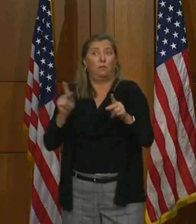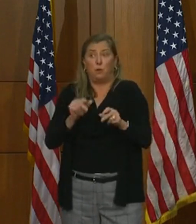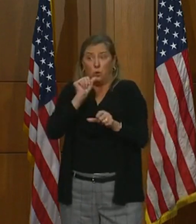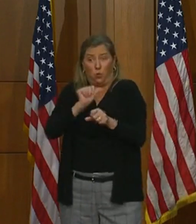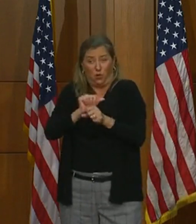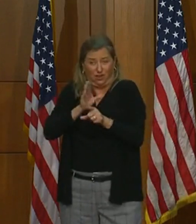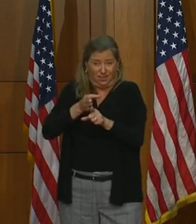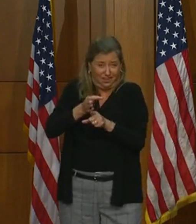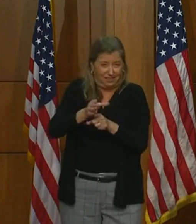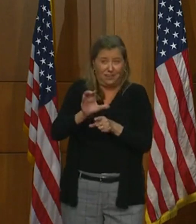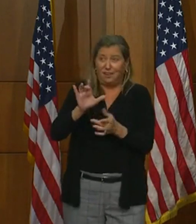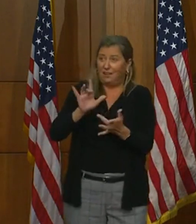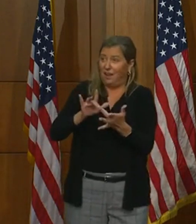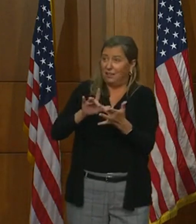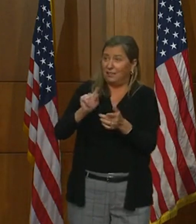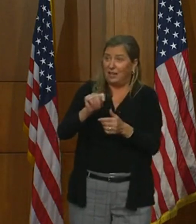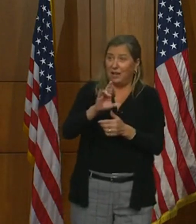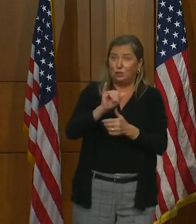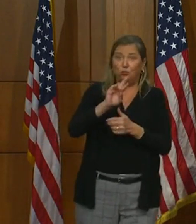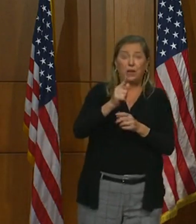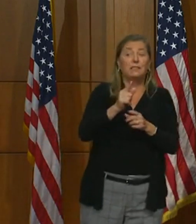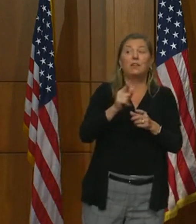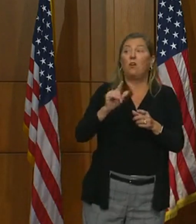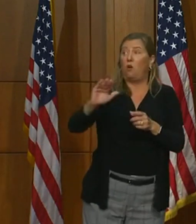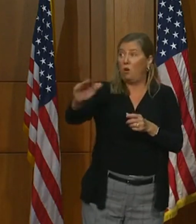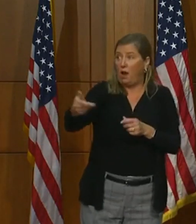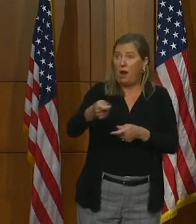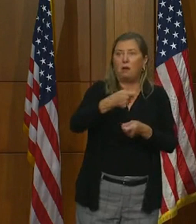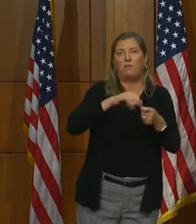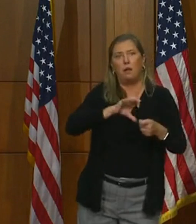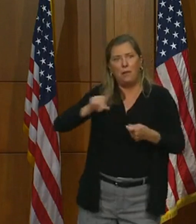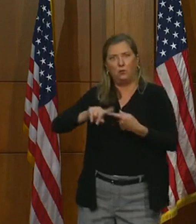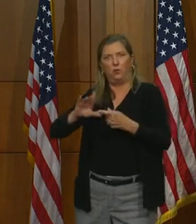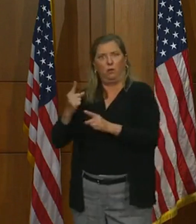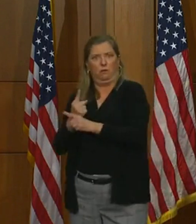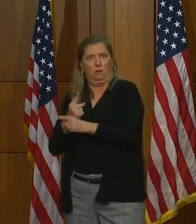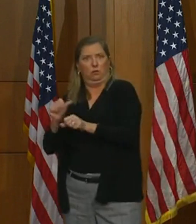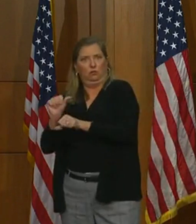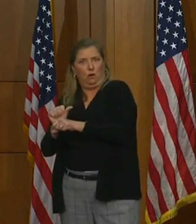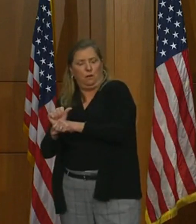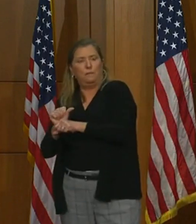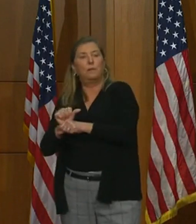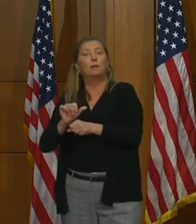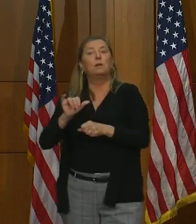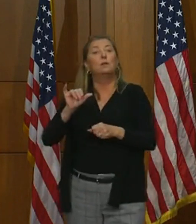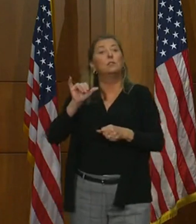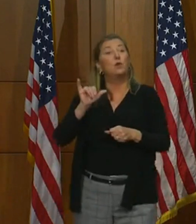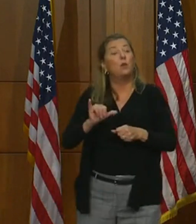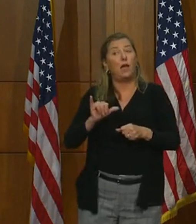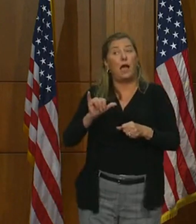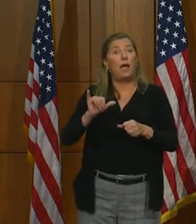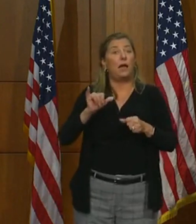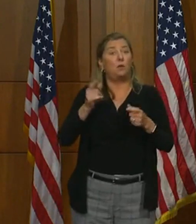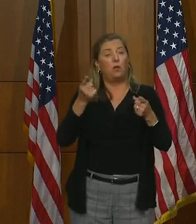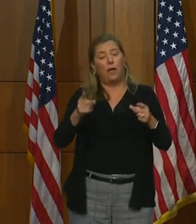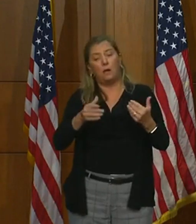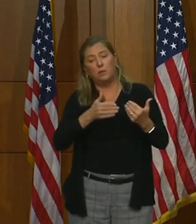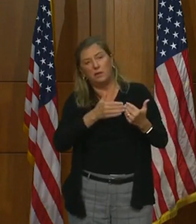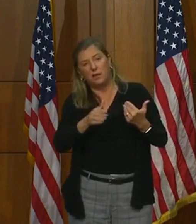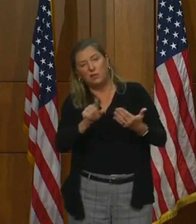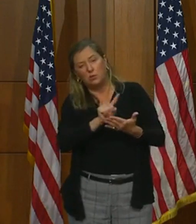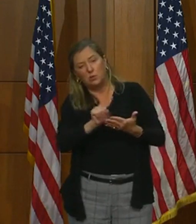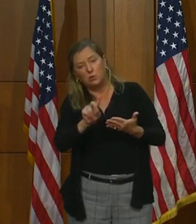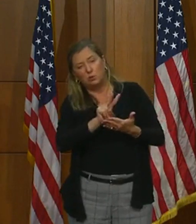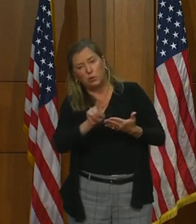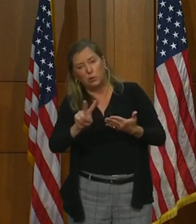doing that contact tracing today will go back to other positions. So that transition will occur over the next several weeks. And, again,